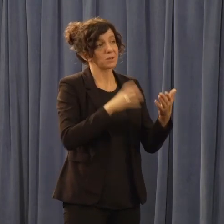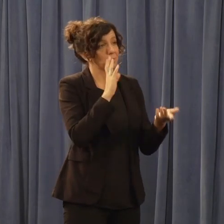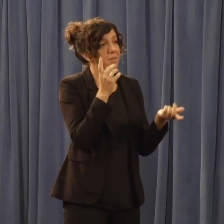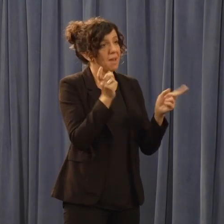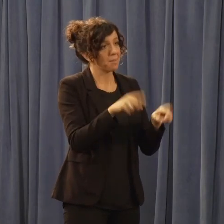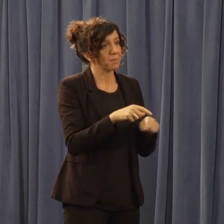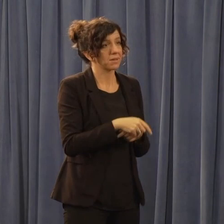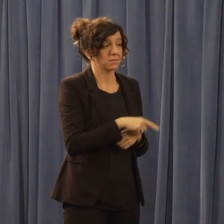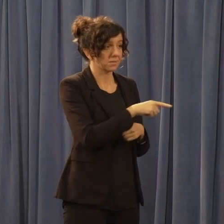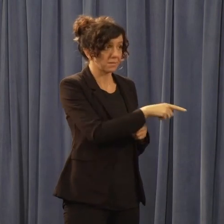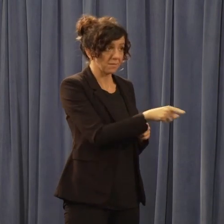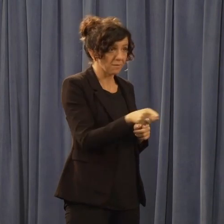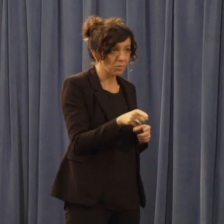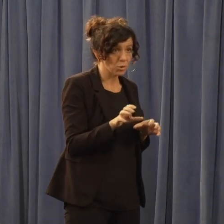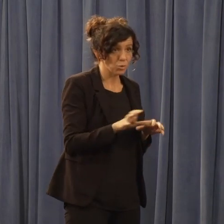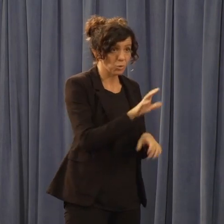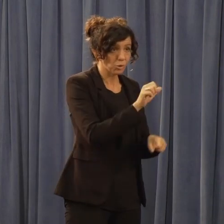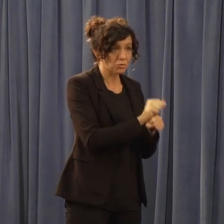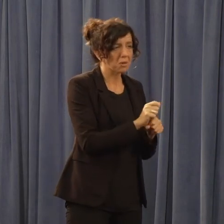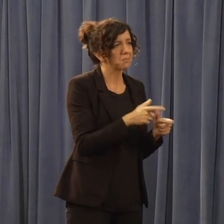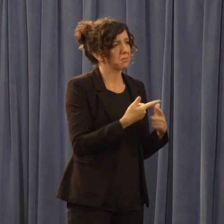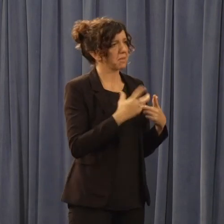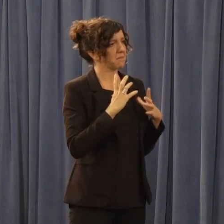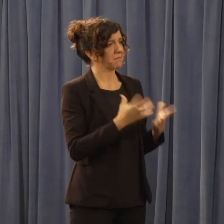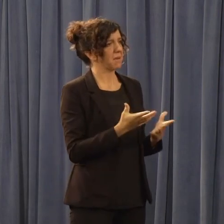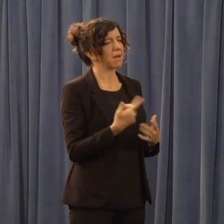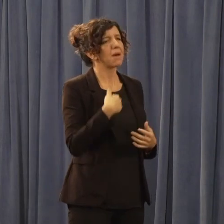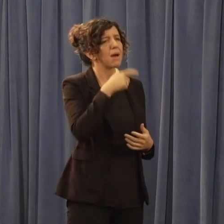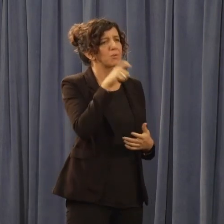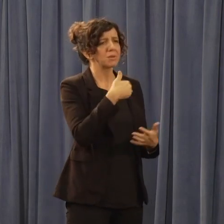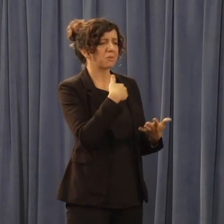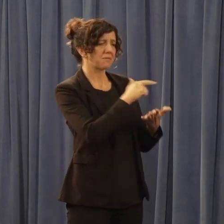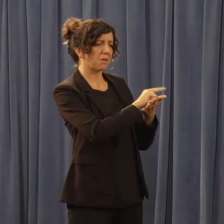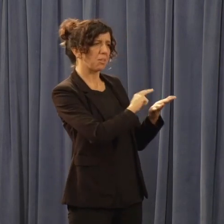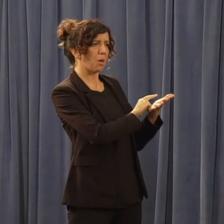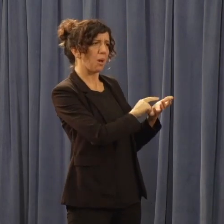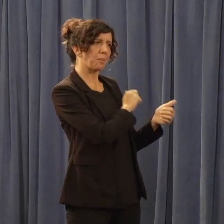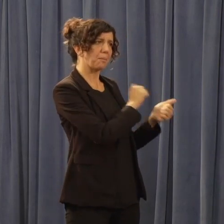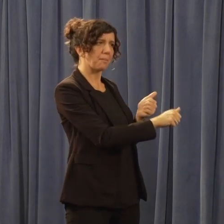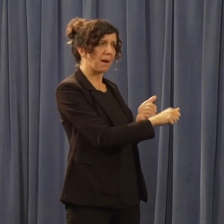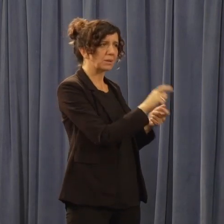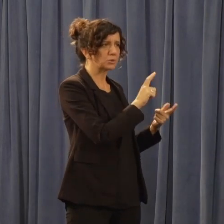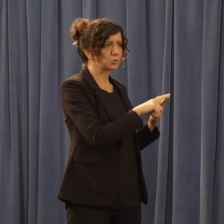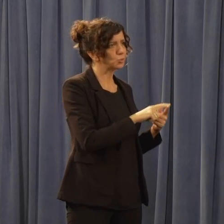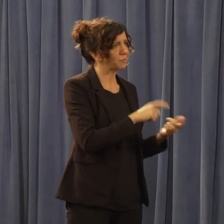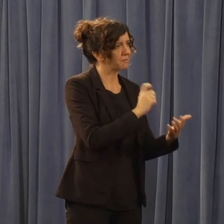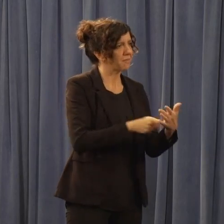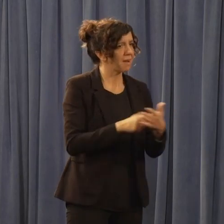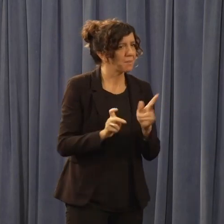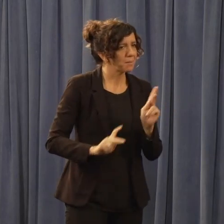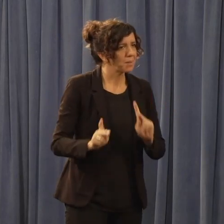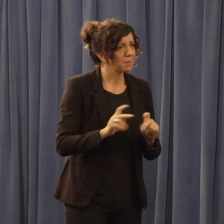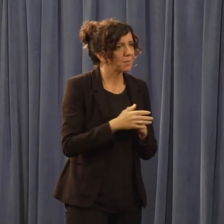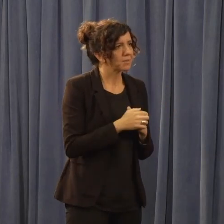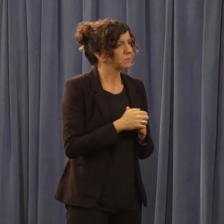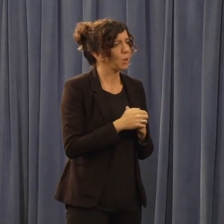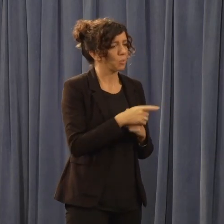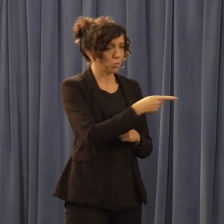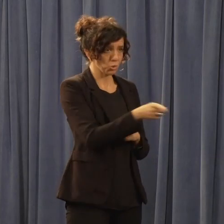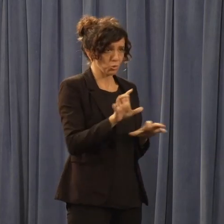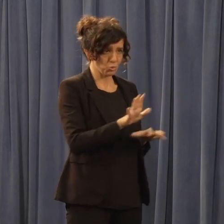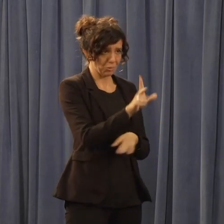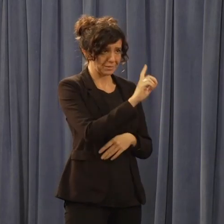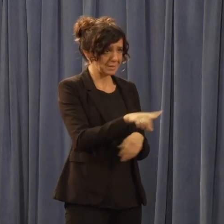their job. I don't need legislation to do that. I don't need, you know, be encouraged to do that. They just need to do their damn